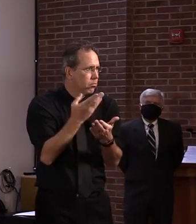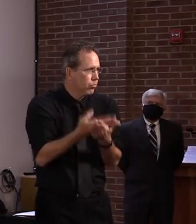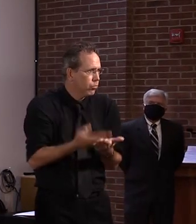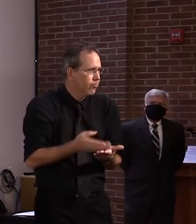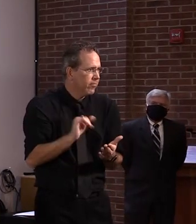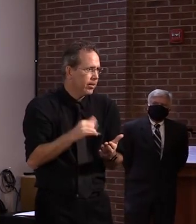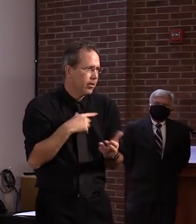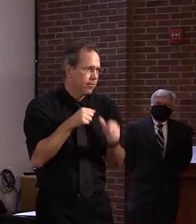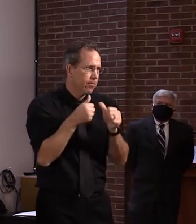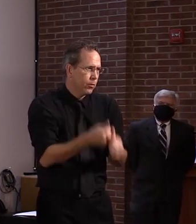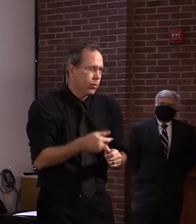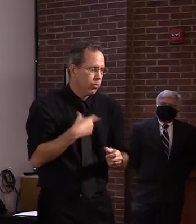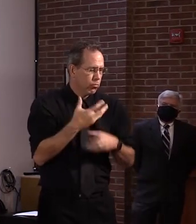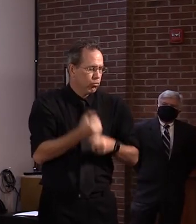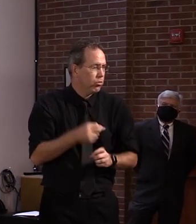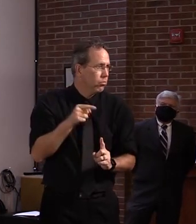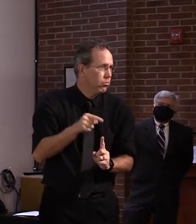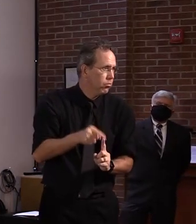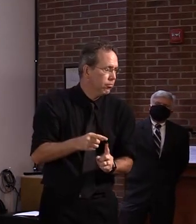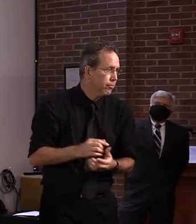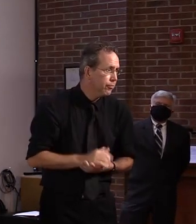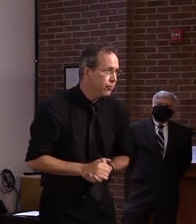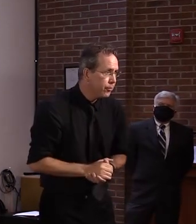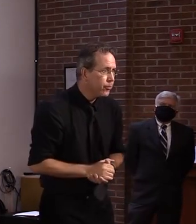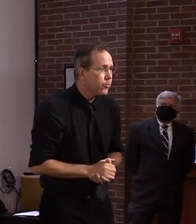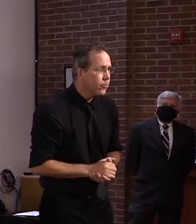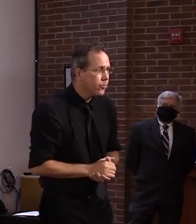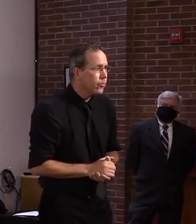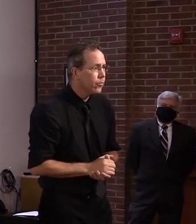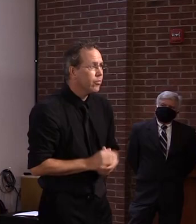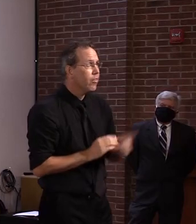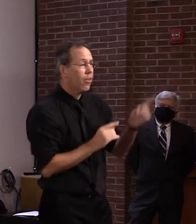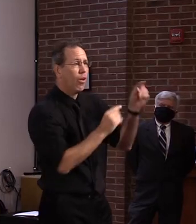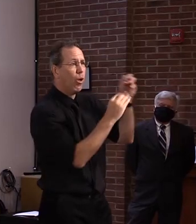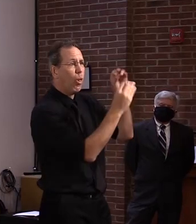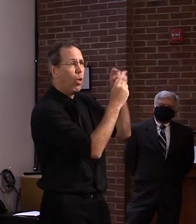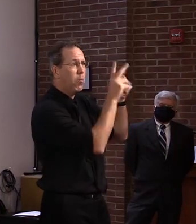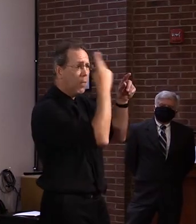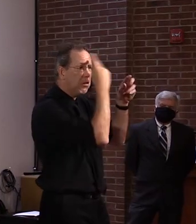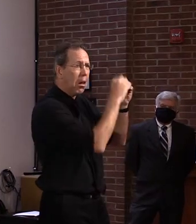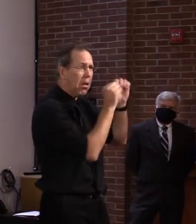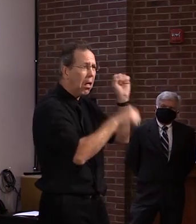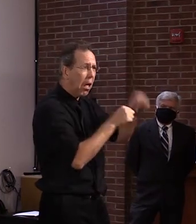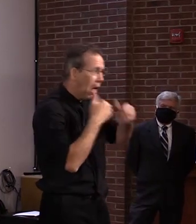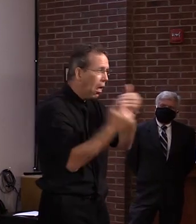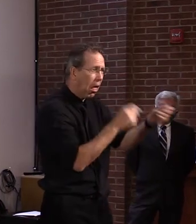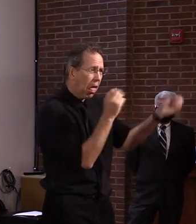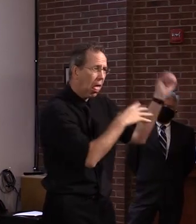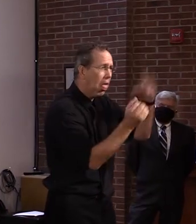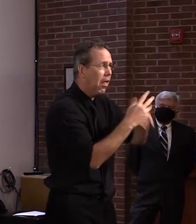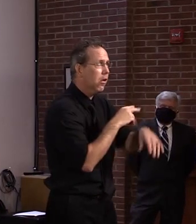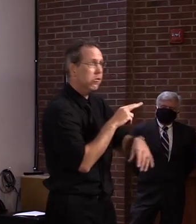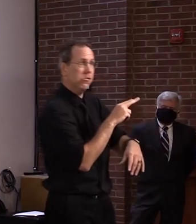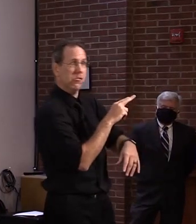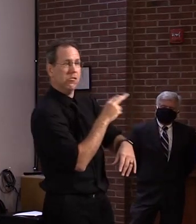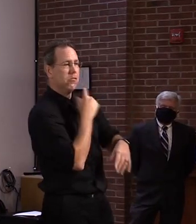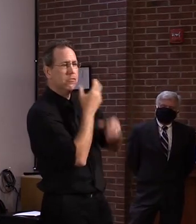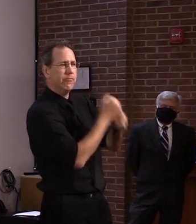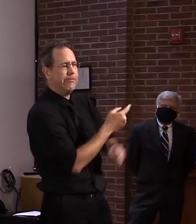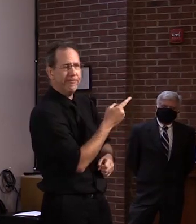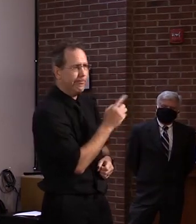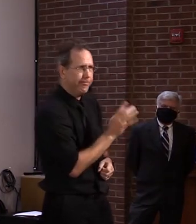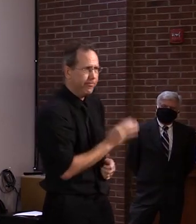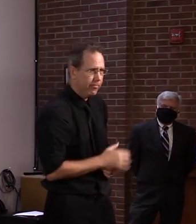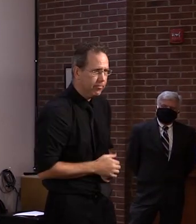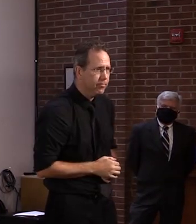about that. In spite of the natural tendency that we want to rush it and get on with our lives and have something